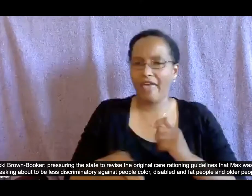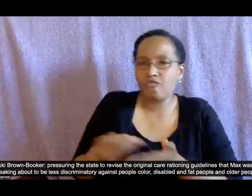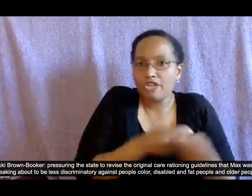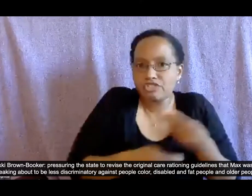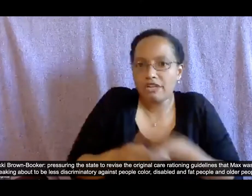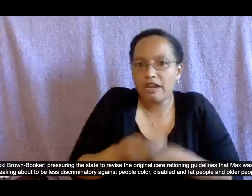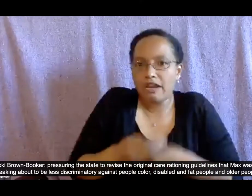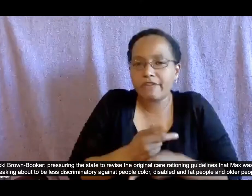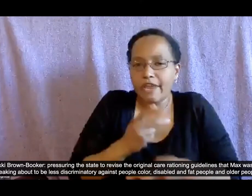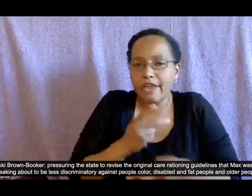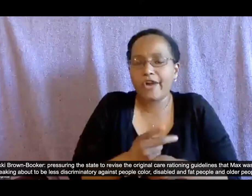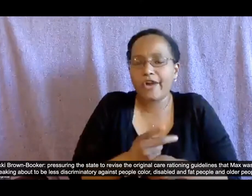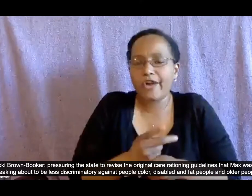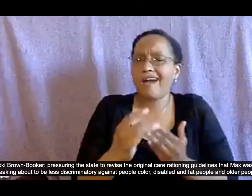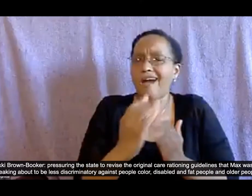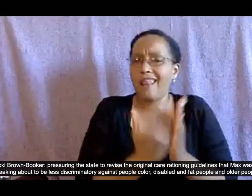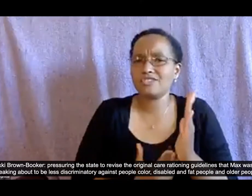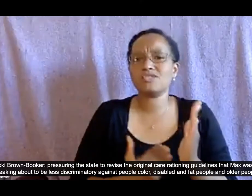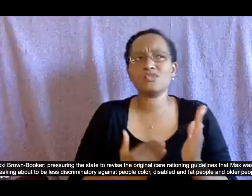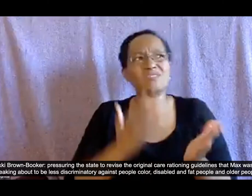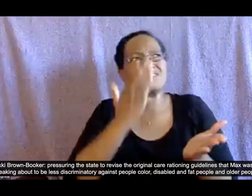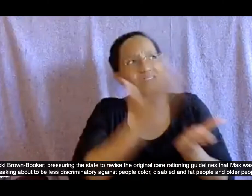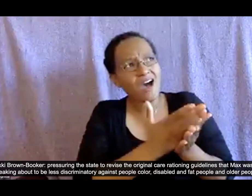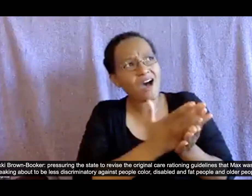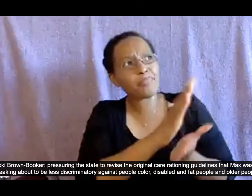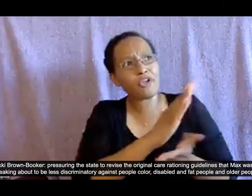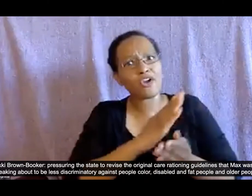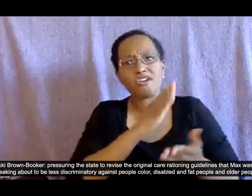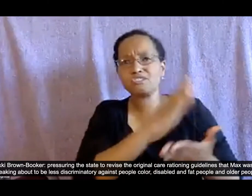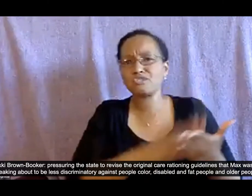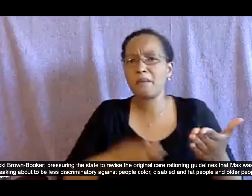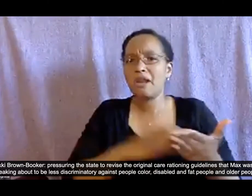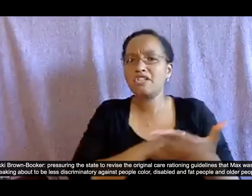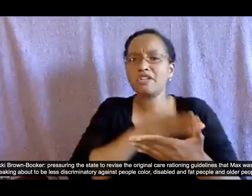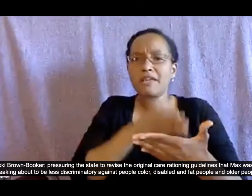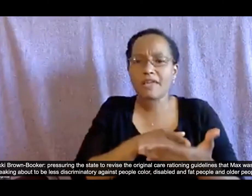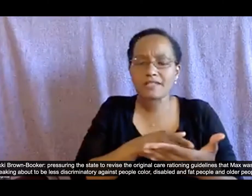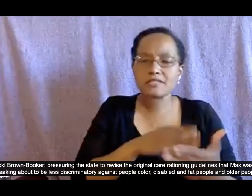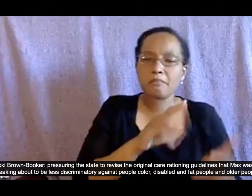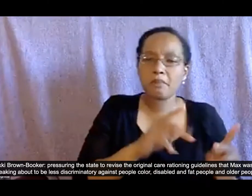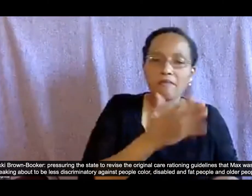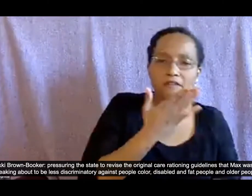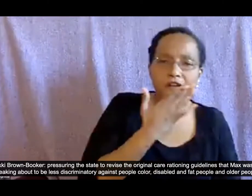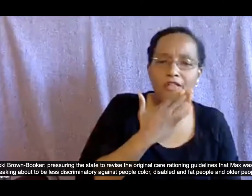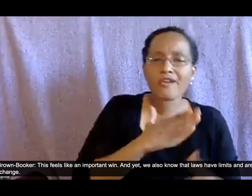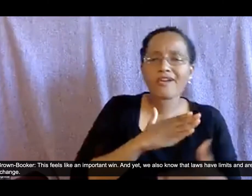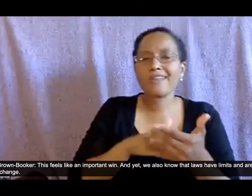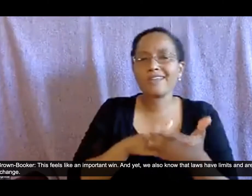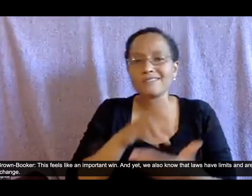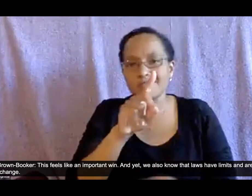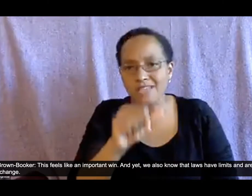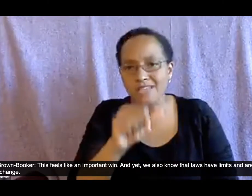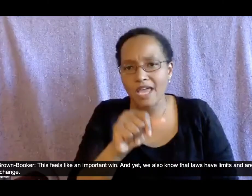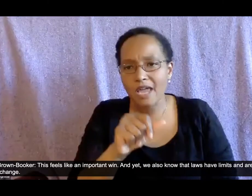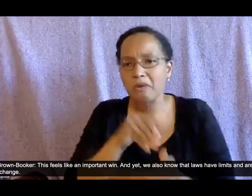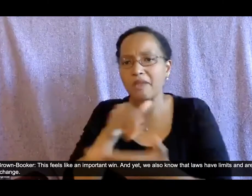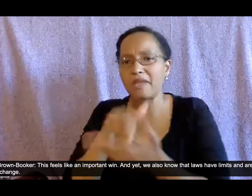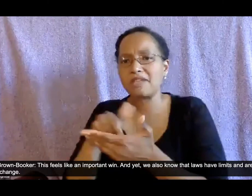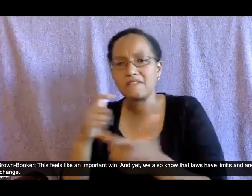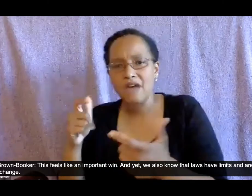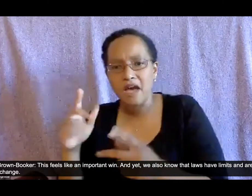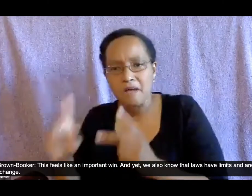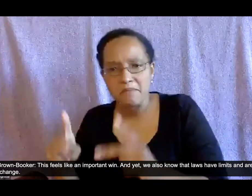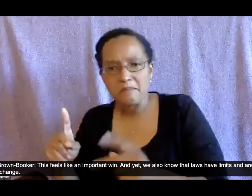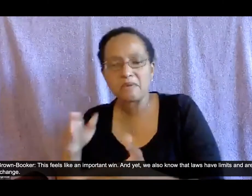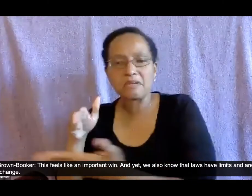discriminatory against people of color disabled and fat people and older people this feels like uh an